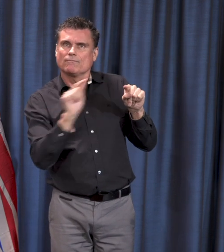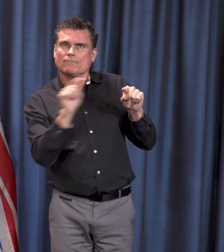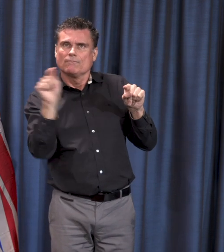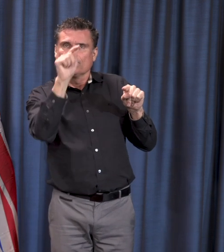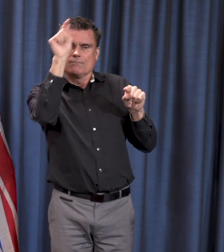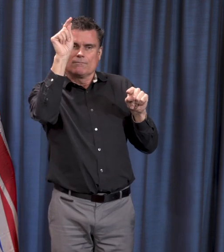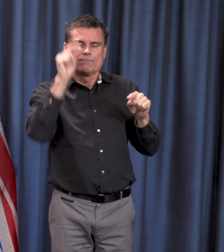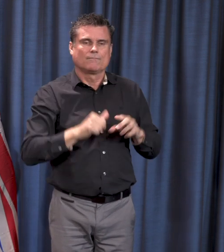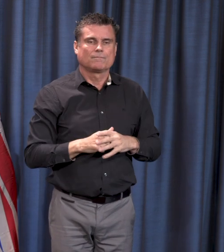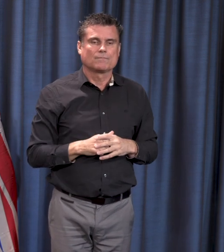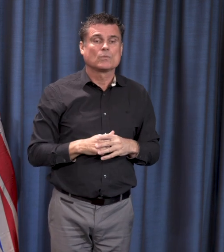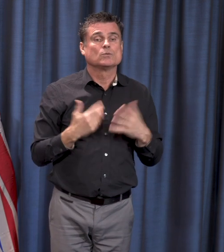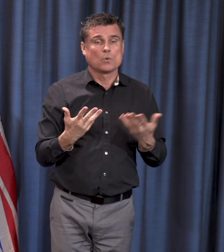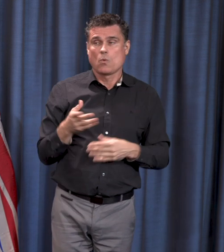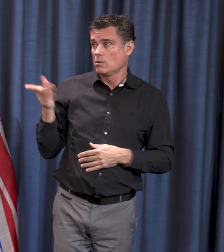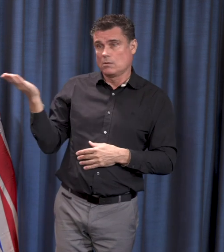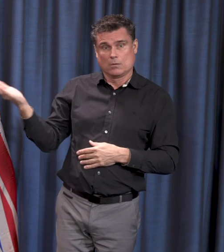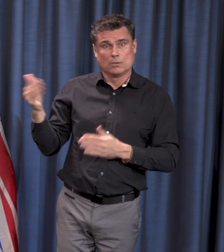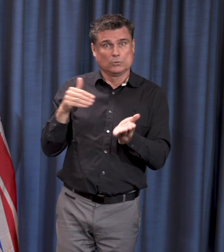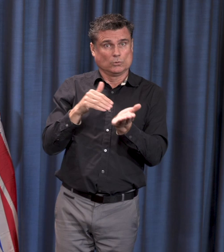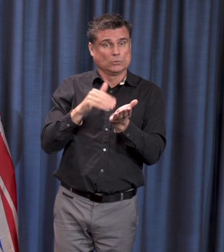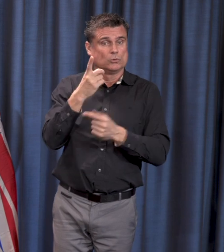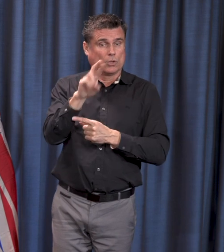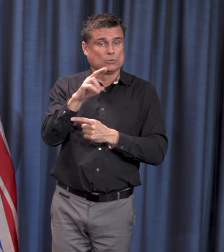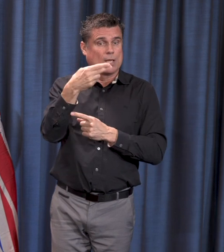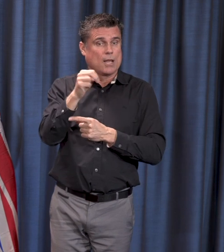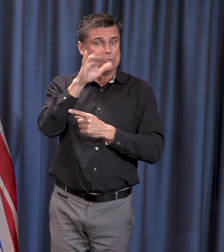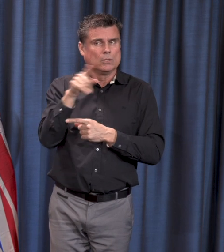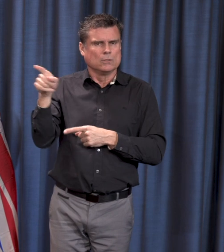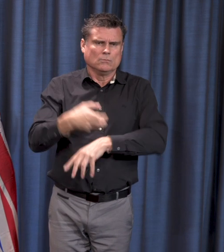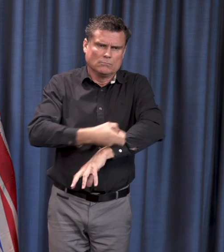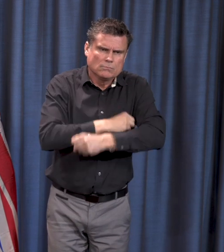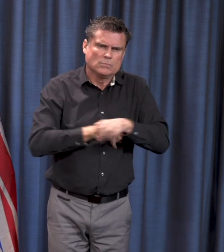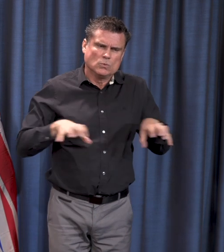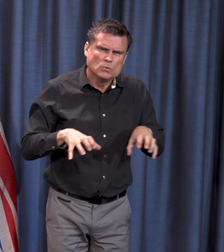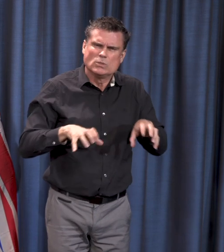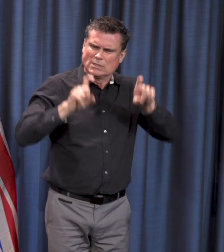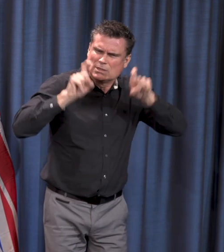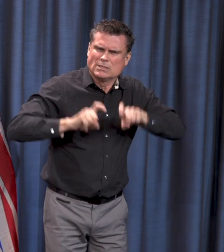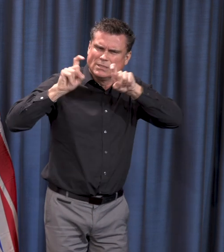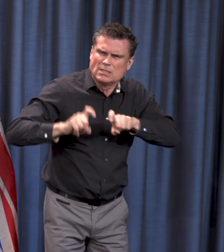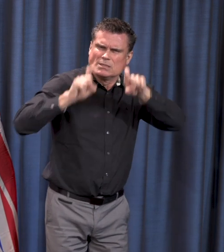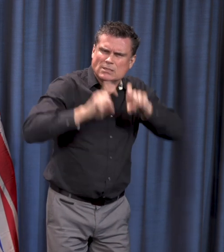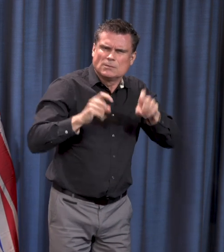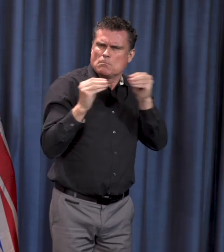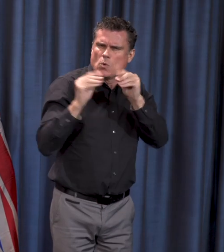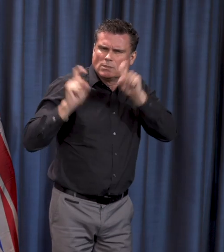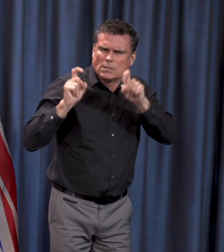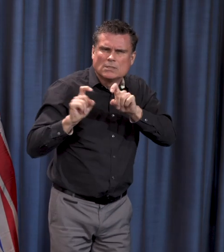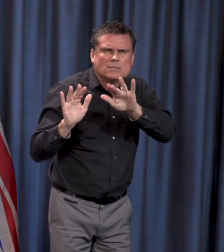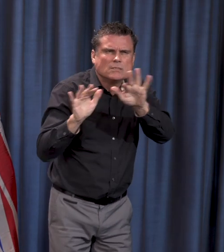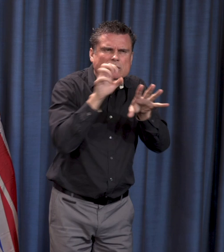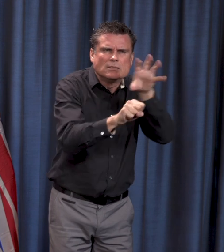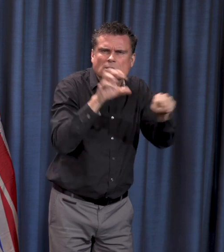partners who are involved in testing. We've done in the last couple of days, each day record numbers of tests. So every week,